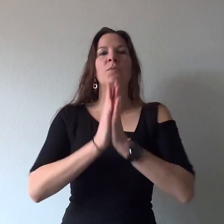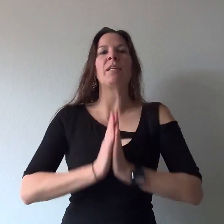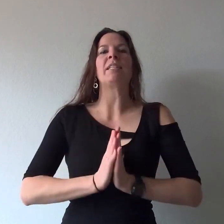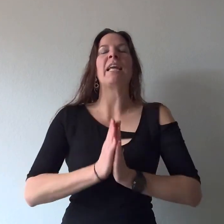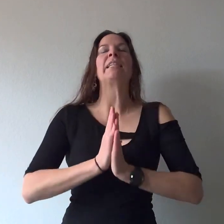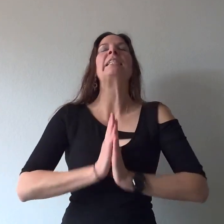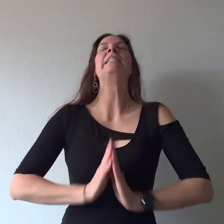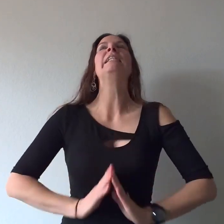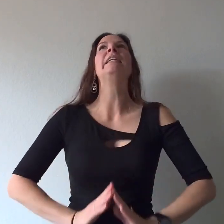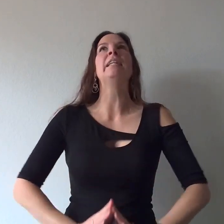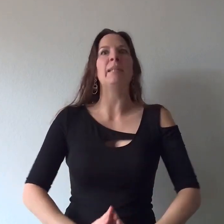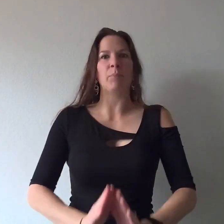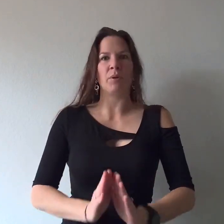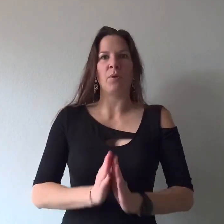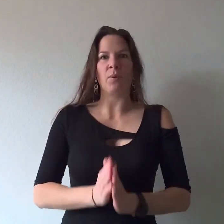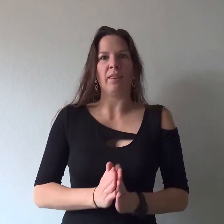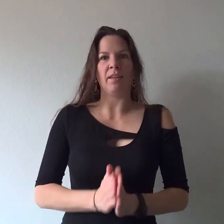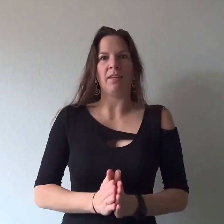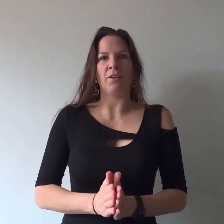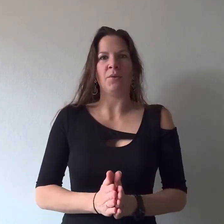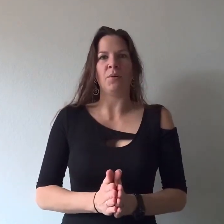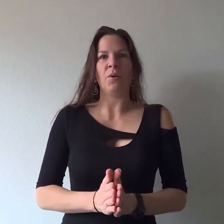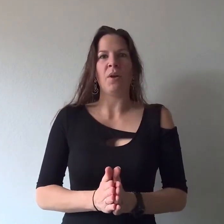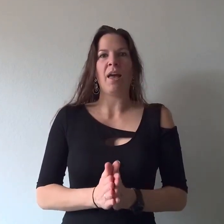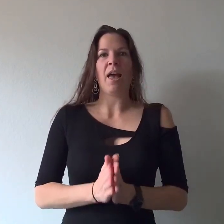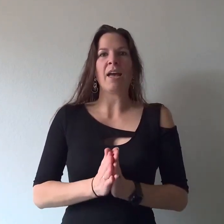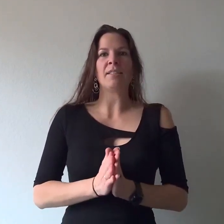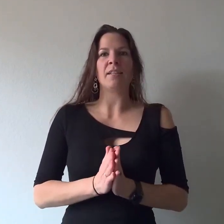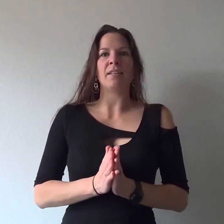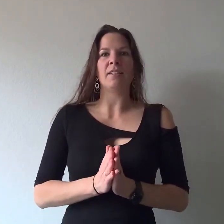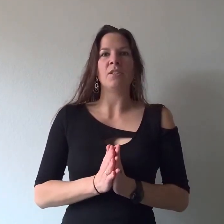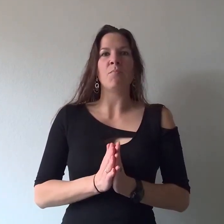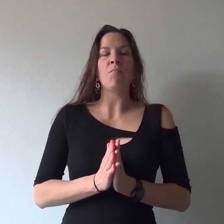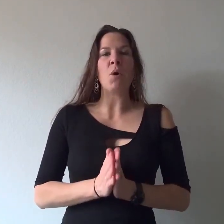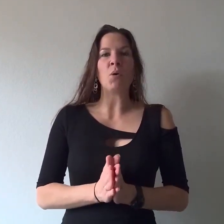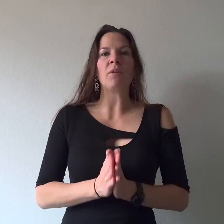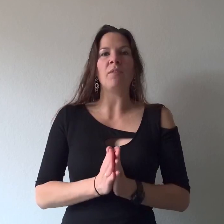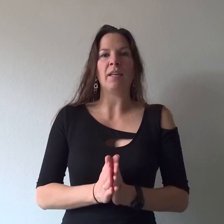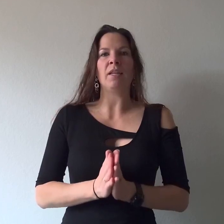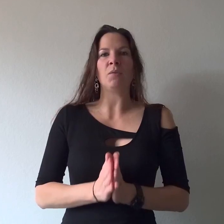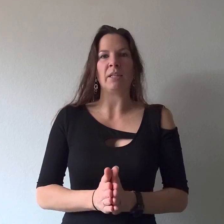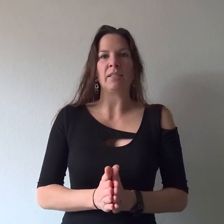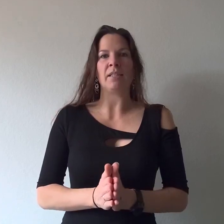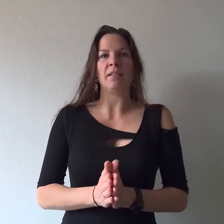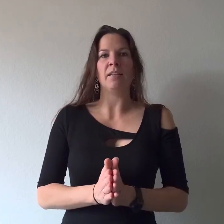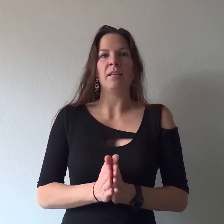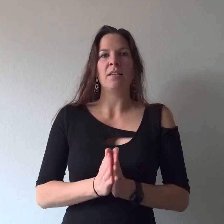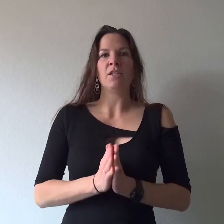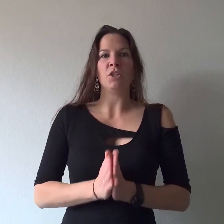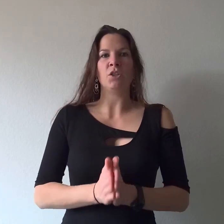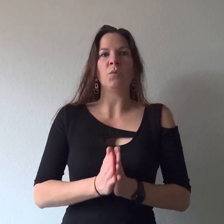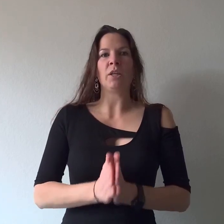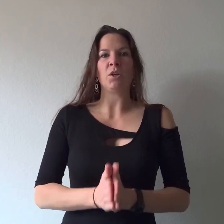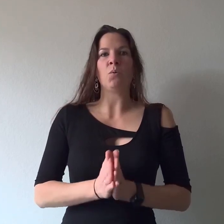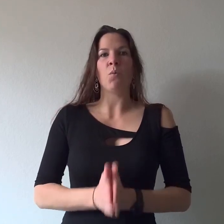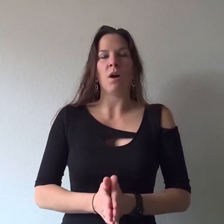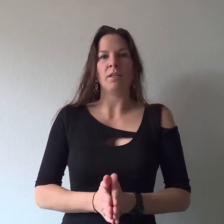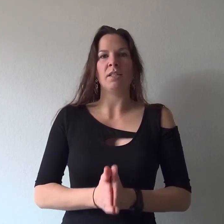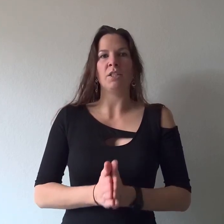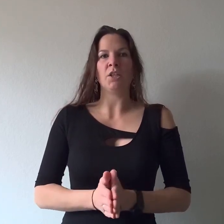resonate deep within you as a motivating reason to do what you want to do